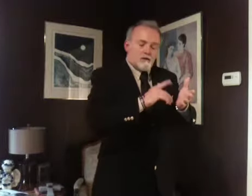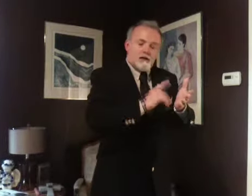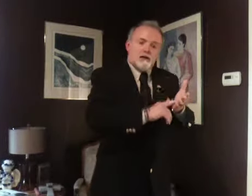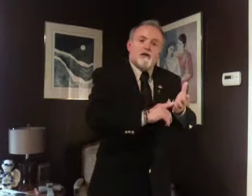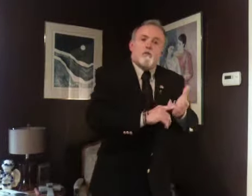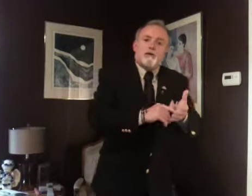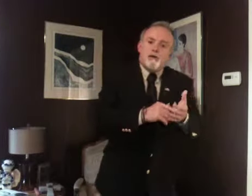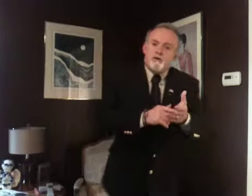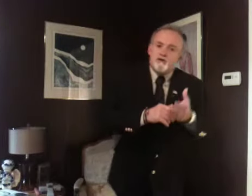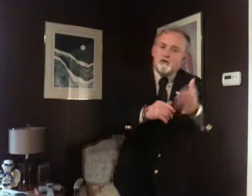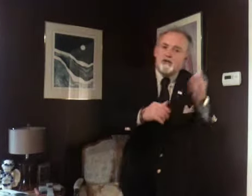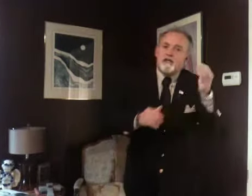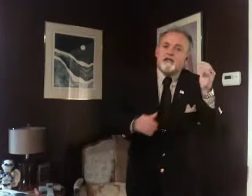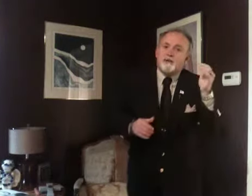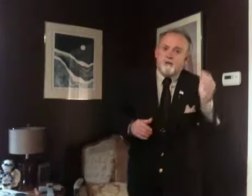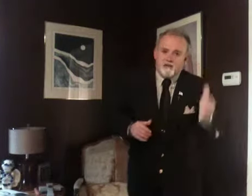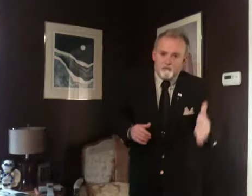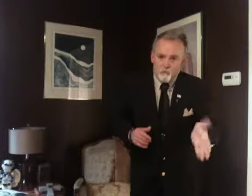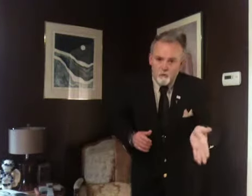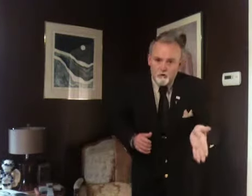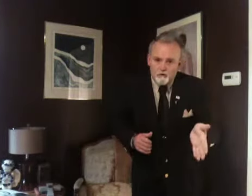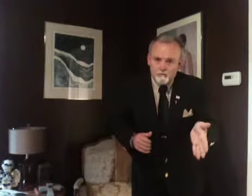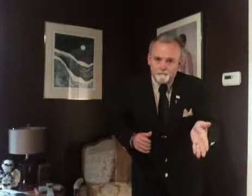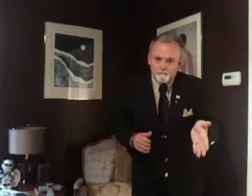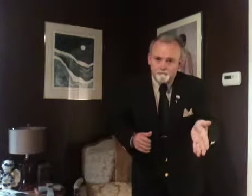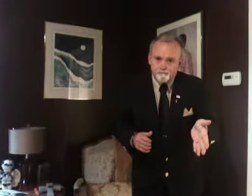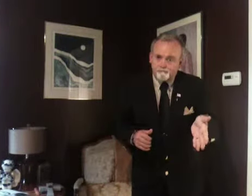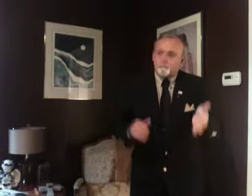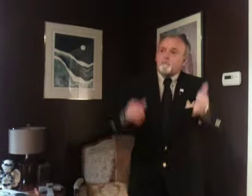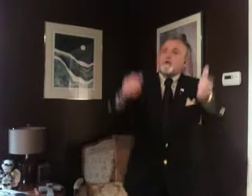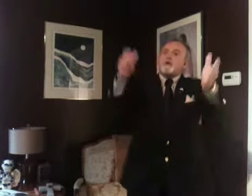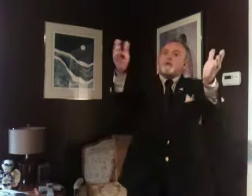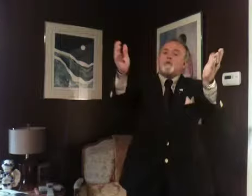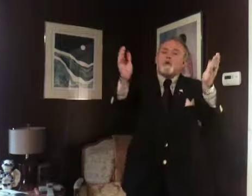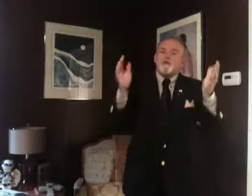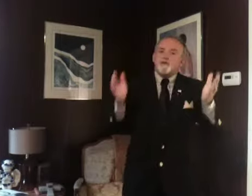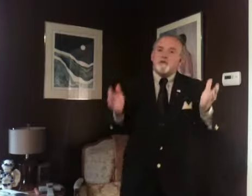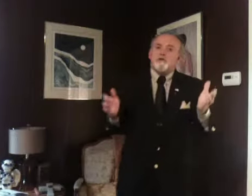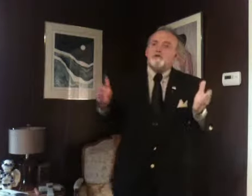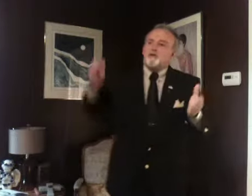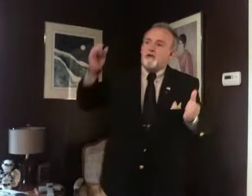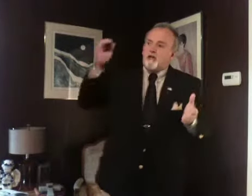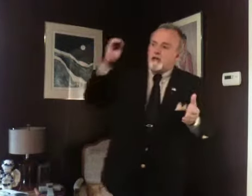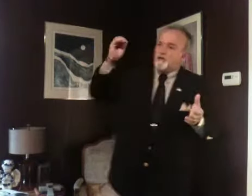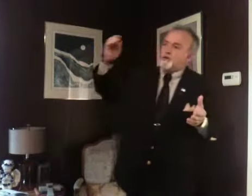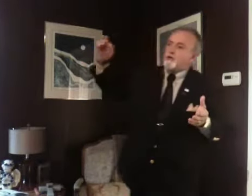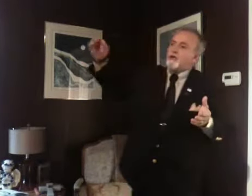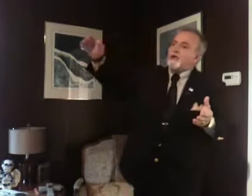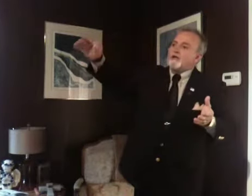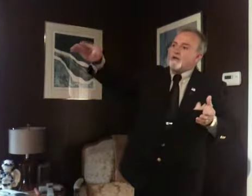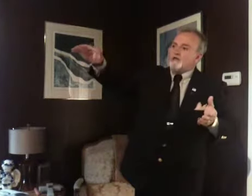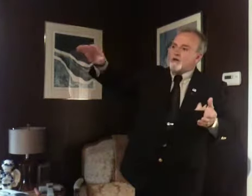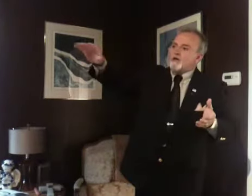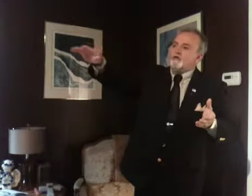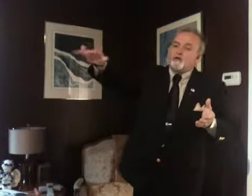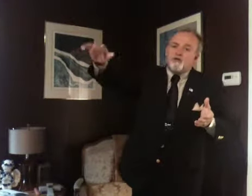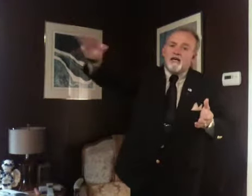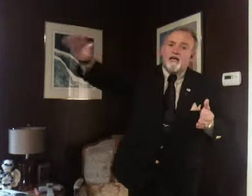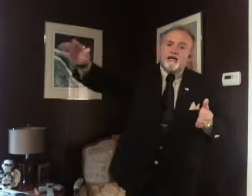Then, we know that you're going to need to get ready for work. We also know that you're going to need to start your day,